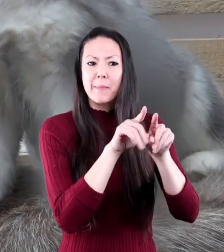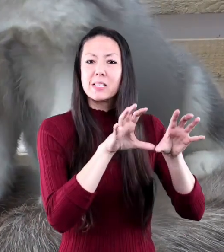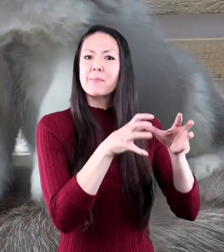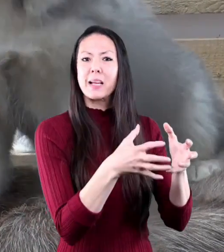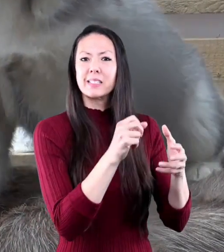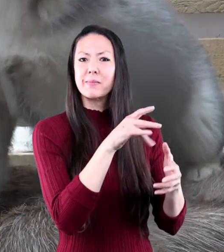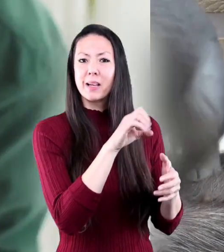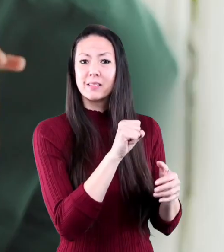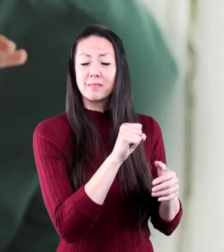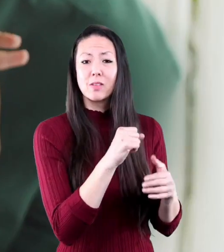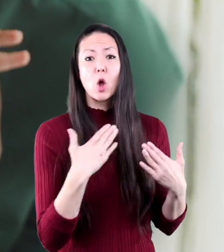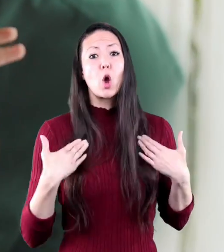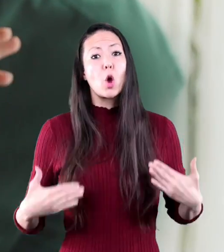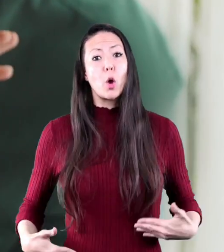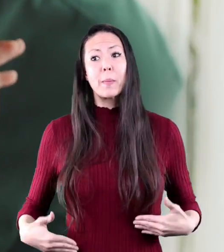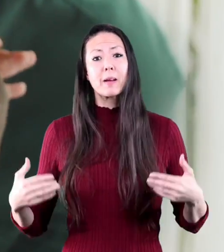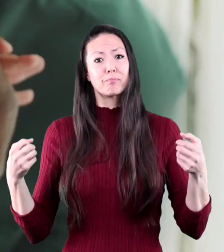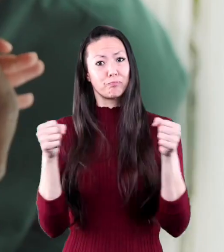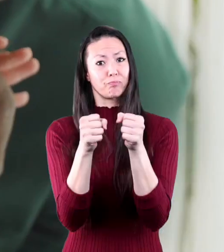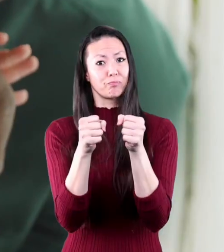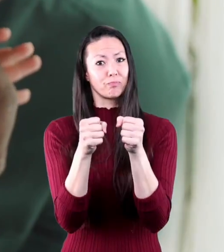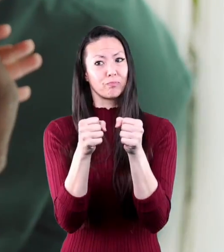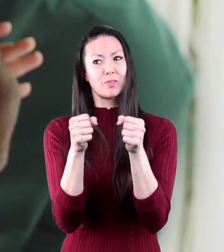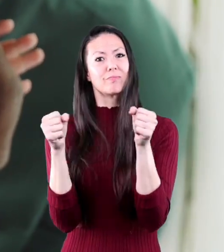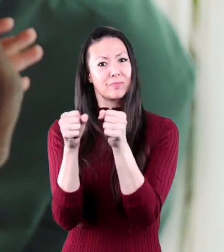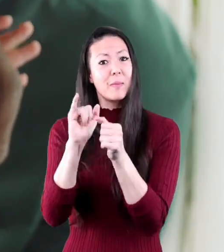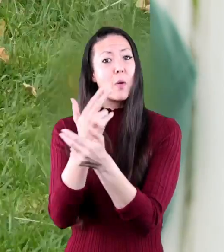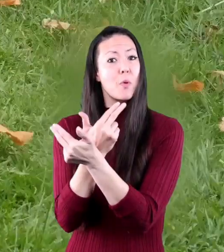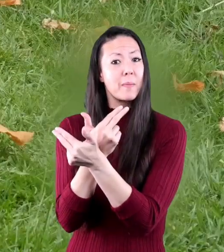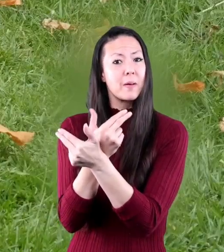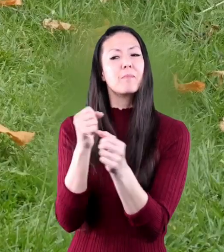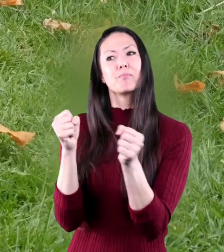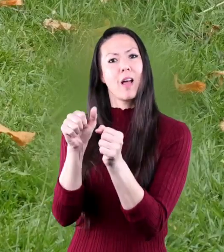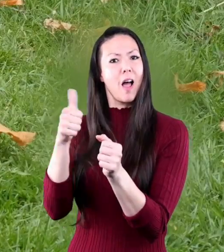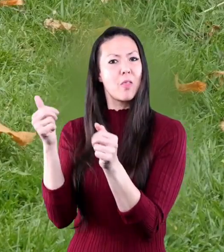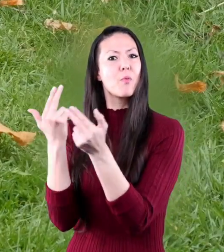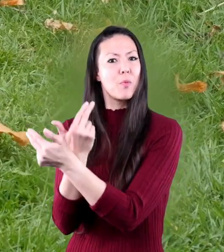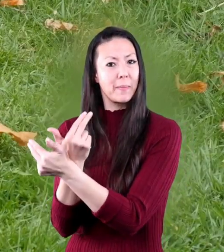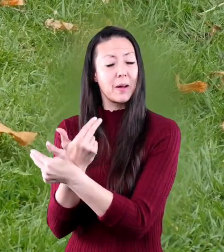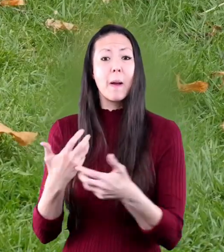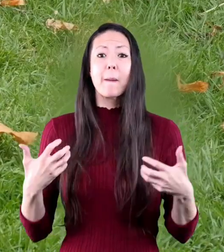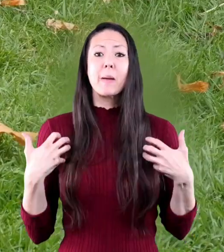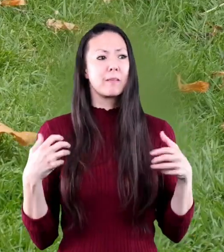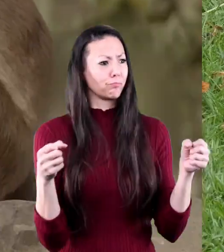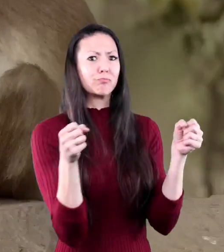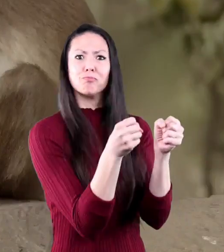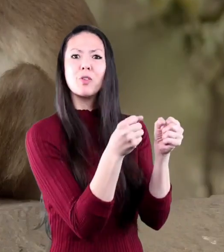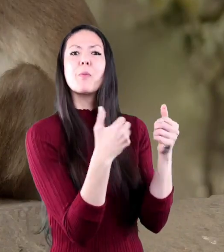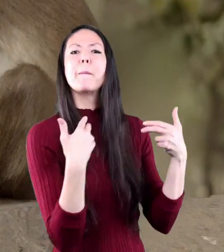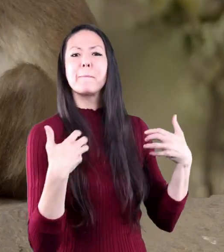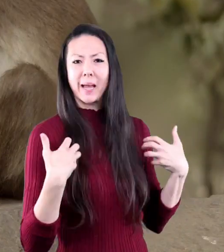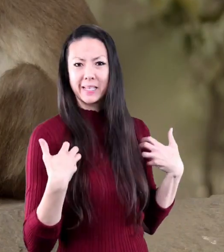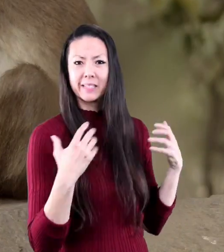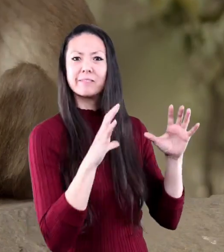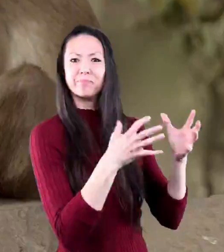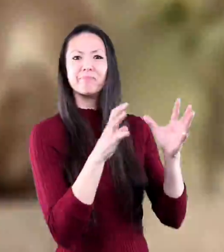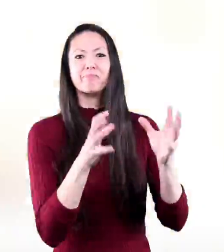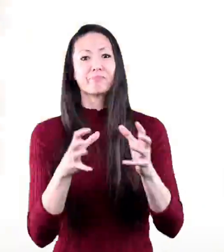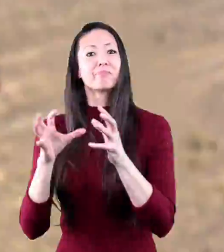humans breed with other humans rabbits breed with other rabbits and monkeys with monkeys a